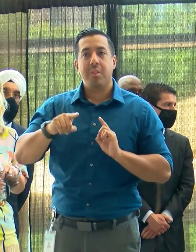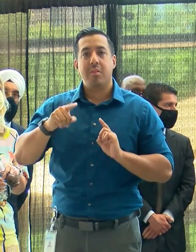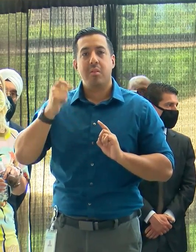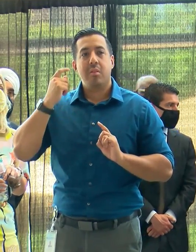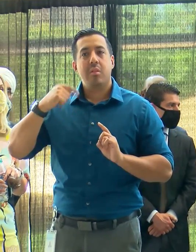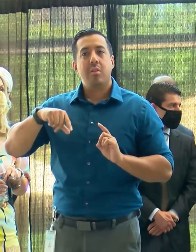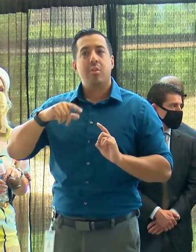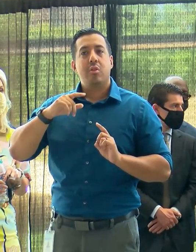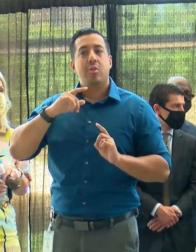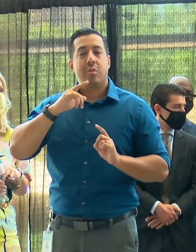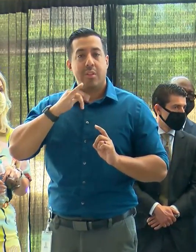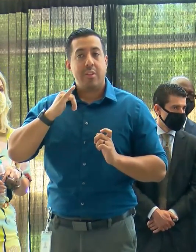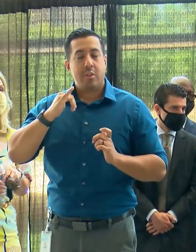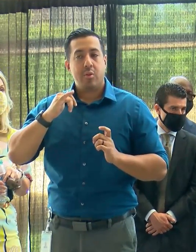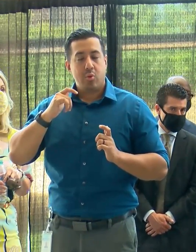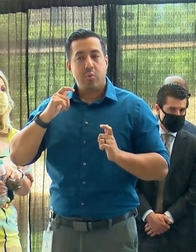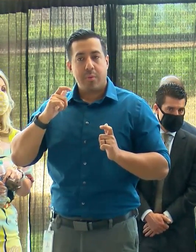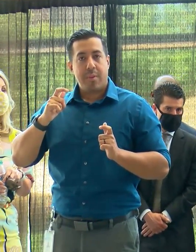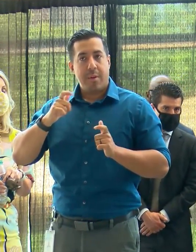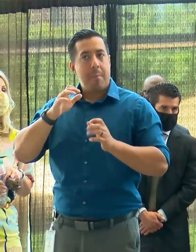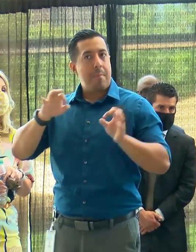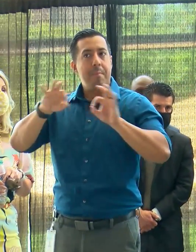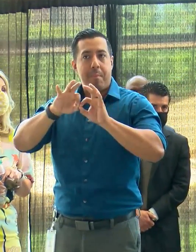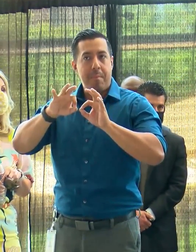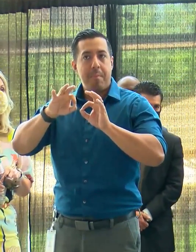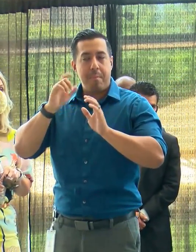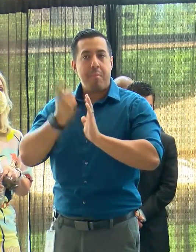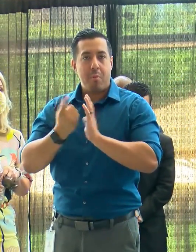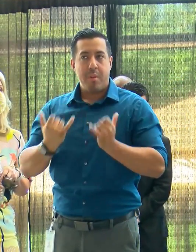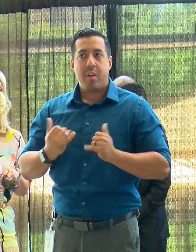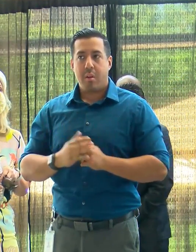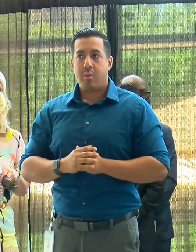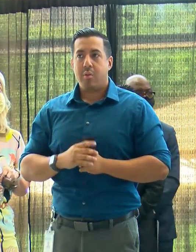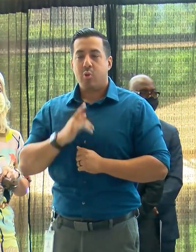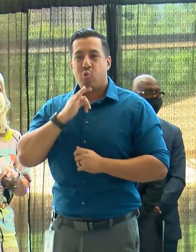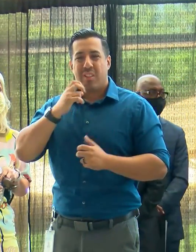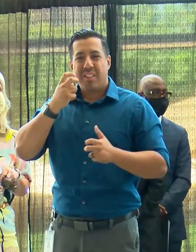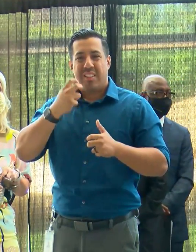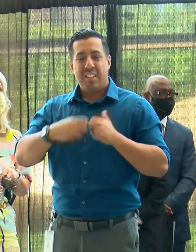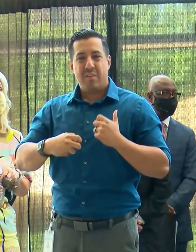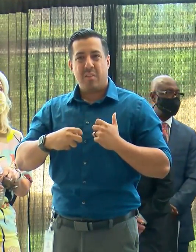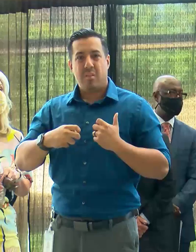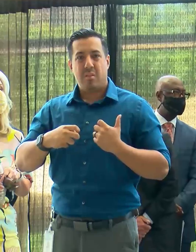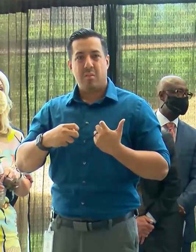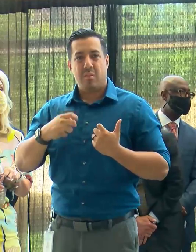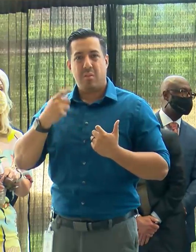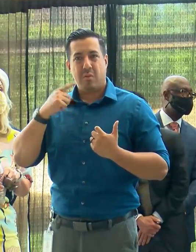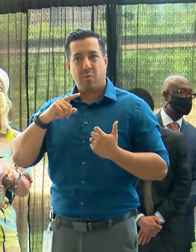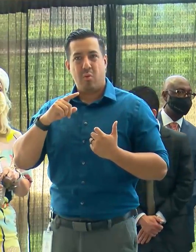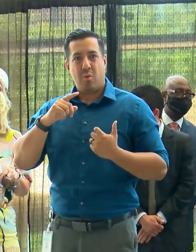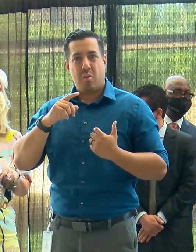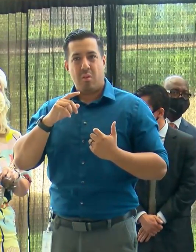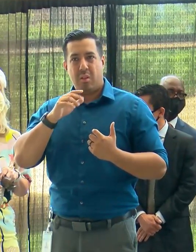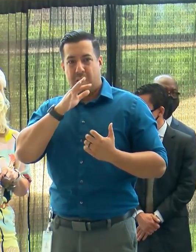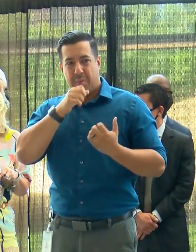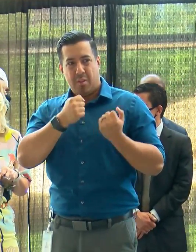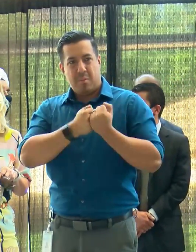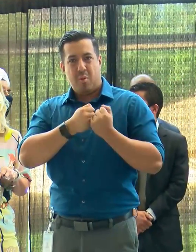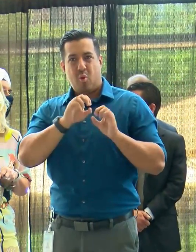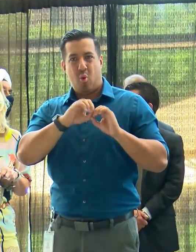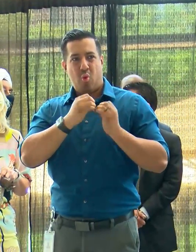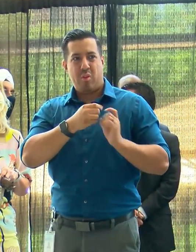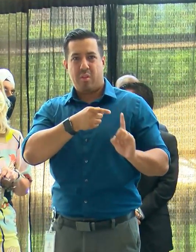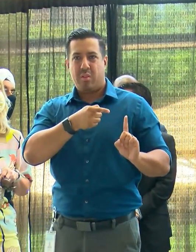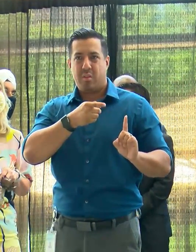This is a defining moment, okay? It's just very, very difficult to speak before an organization that's